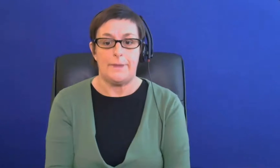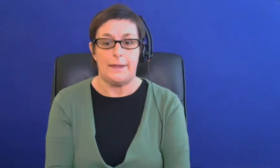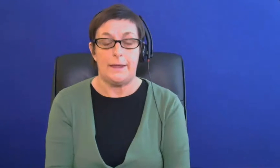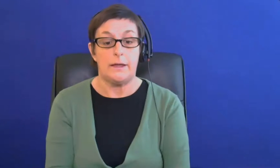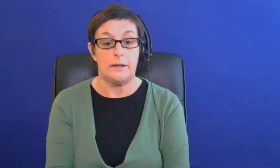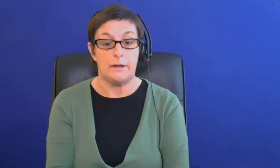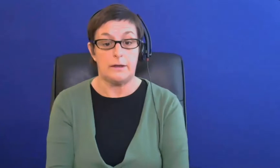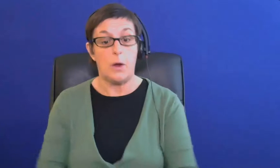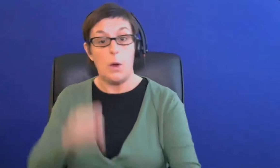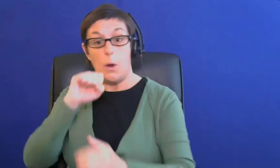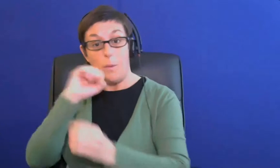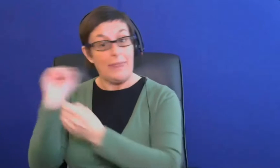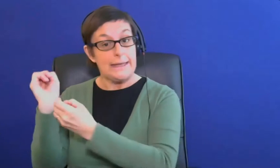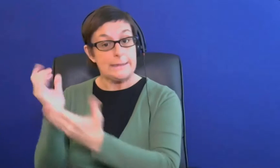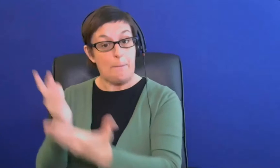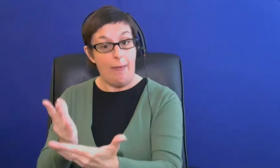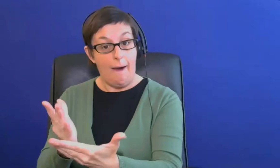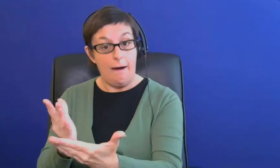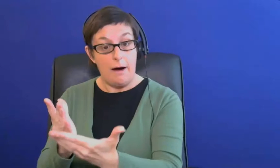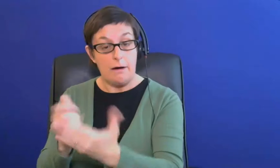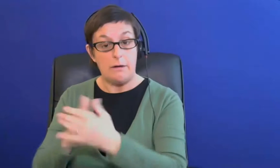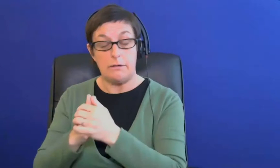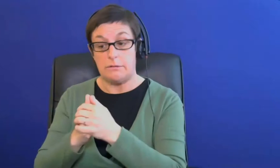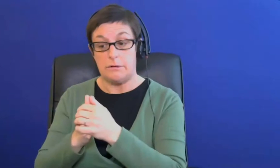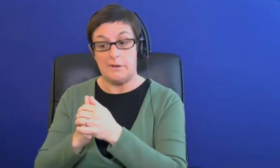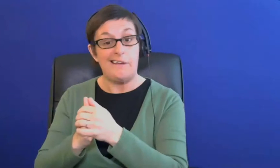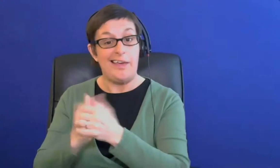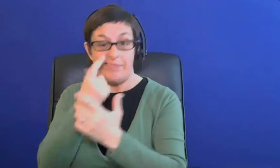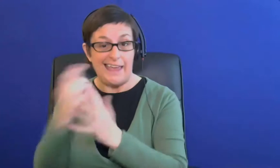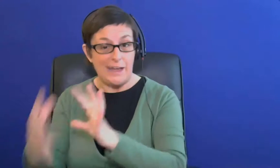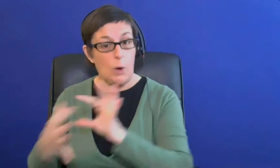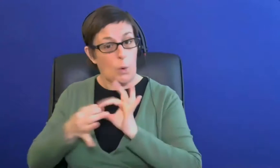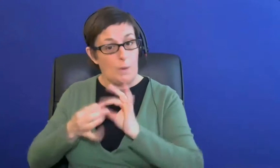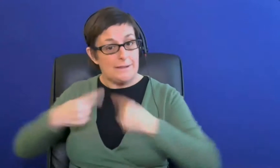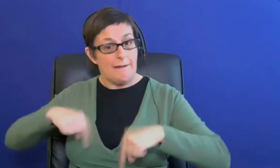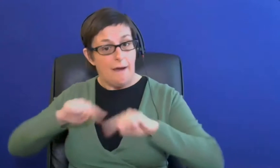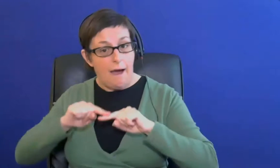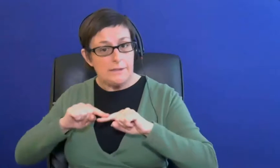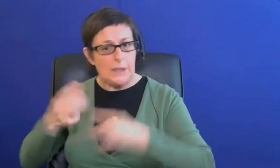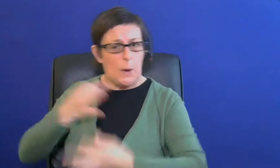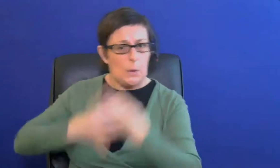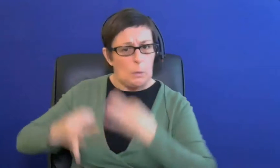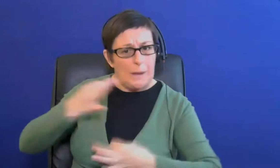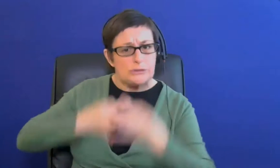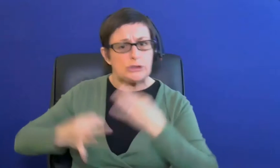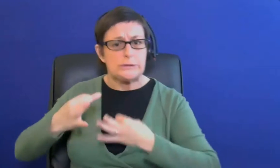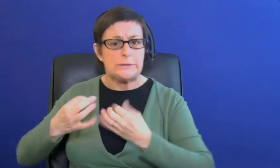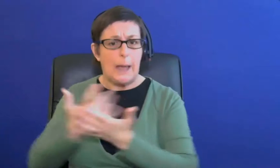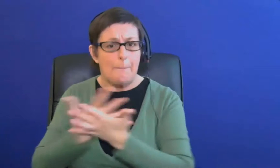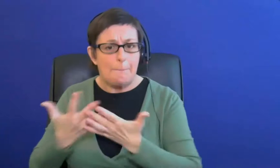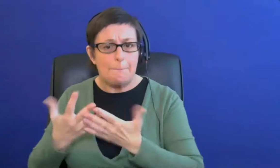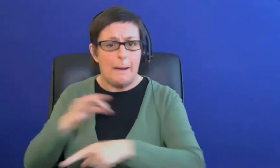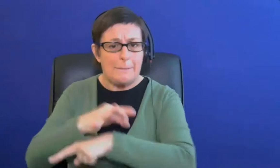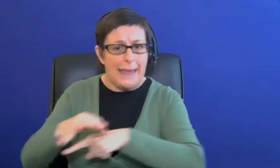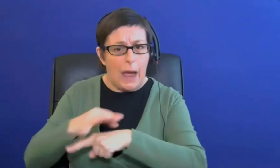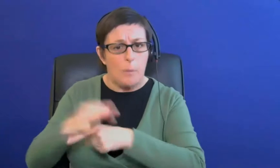um it means that they could um contact us and ask us questions about for example how many hours of support you had left